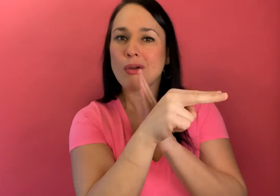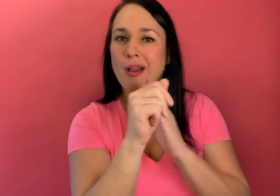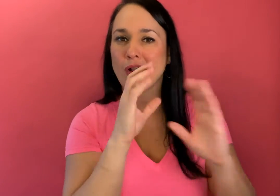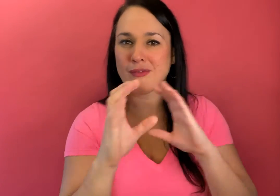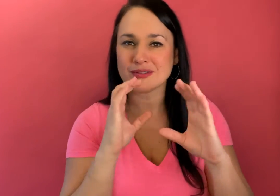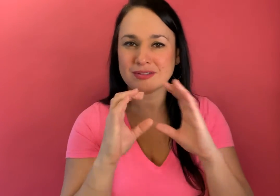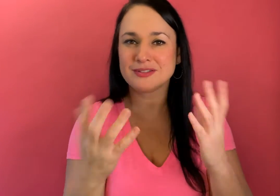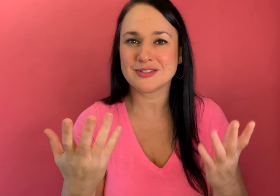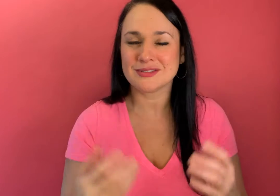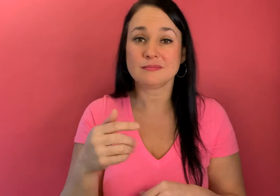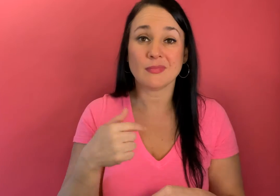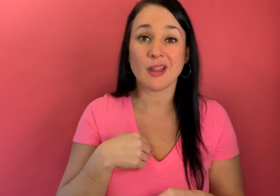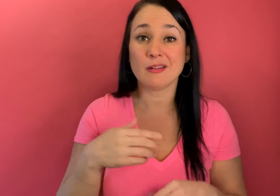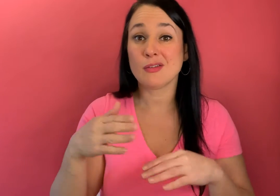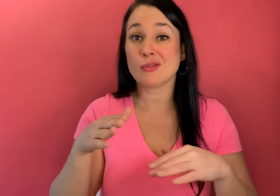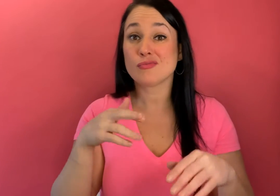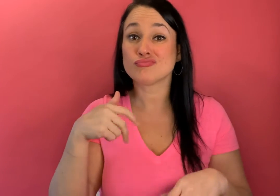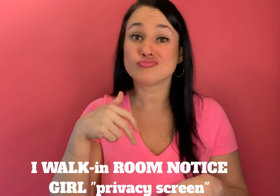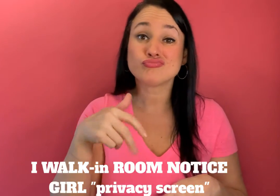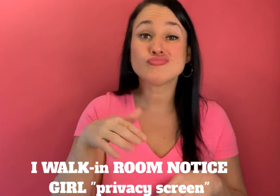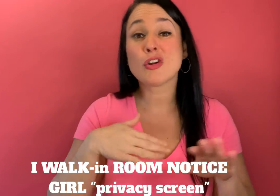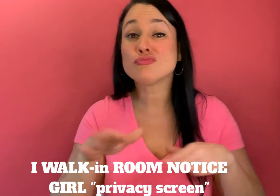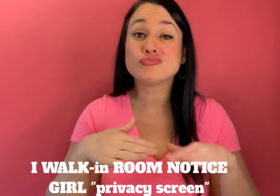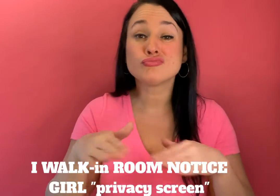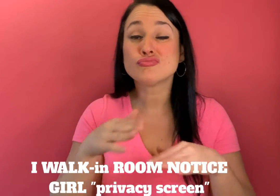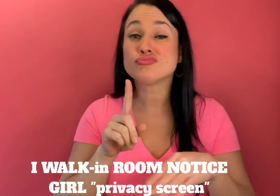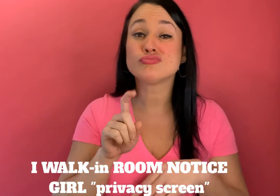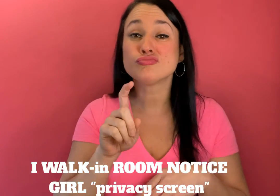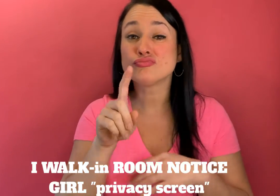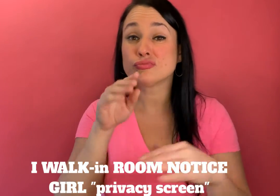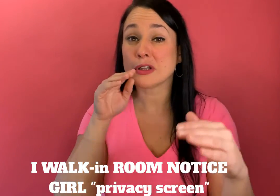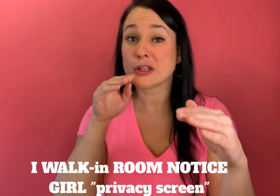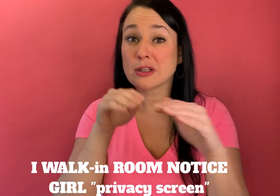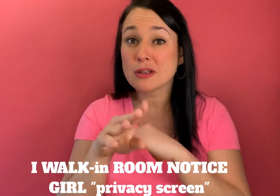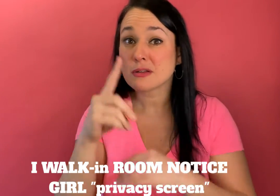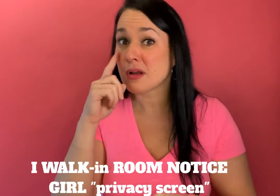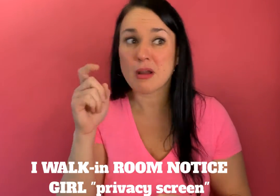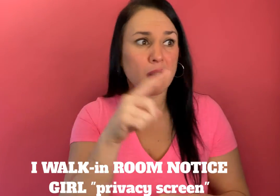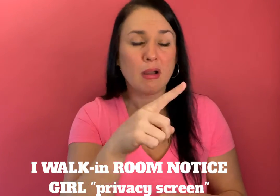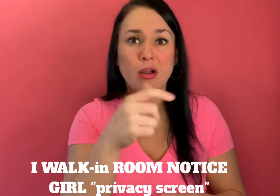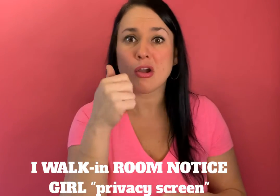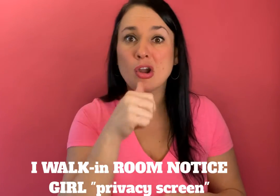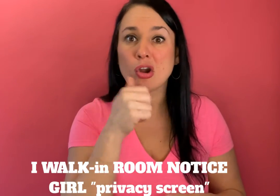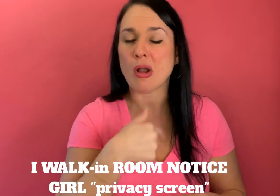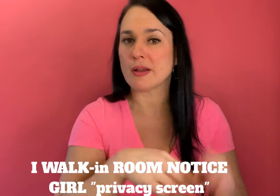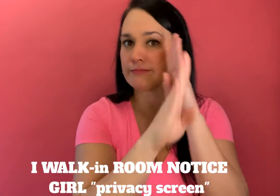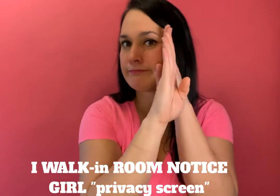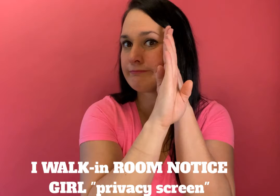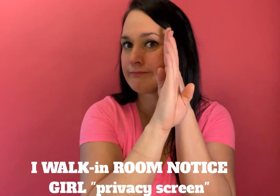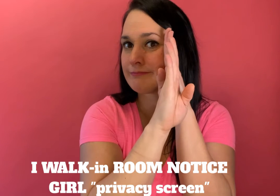like you're looking at a conversation or you don't want to look at a conversation like I walked into a room I went in and I noticed a girl and I tried